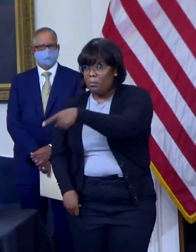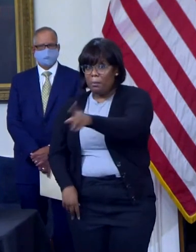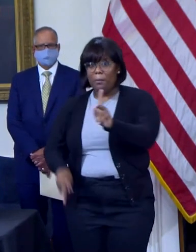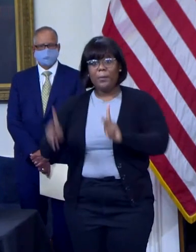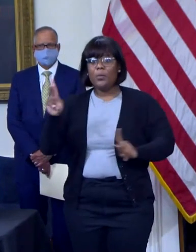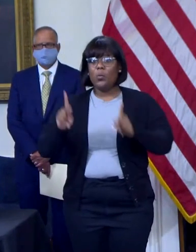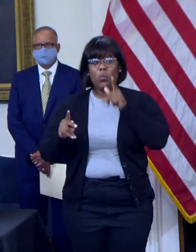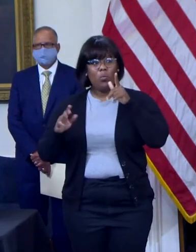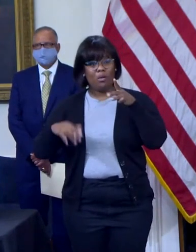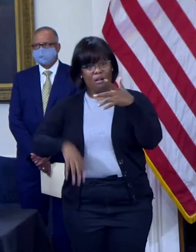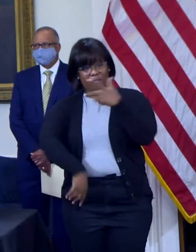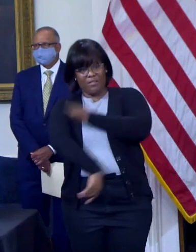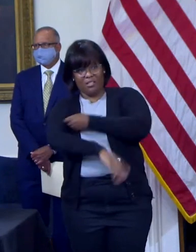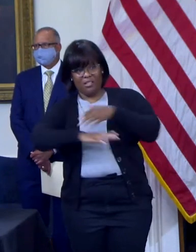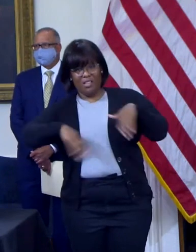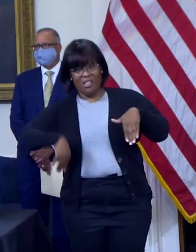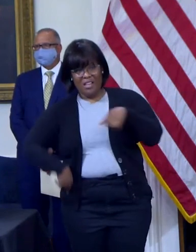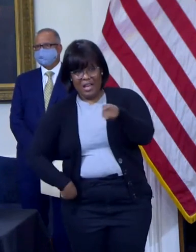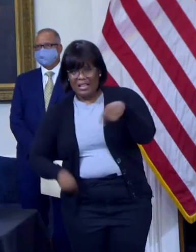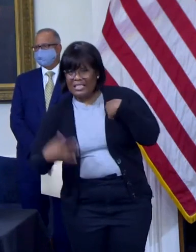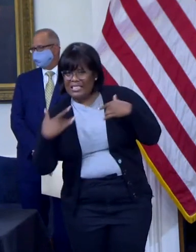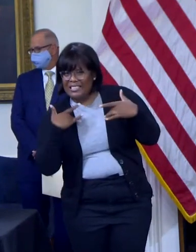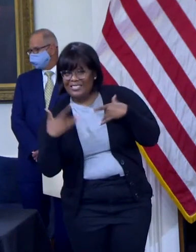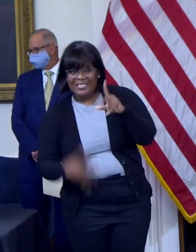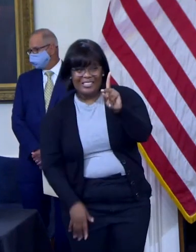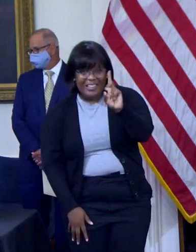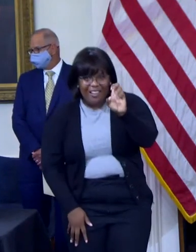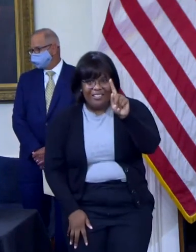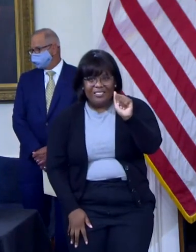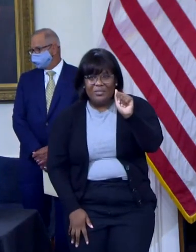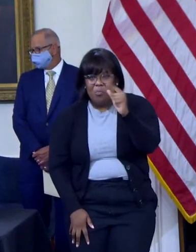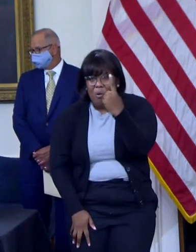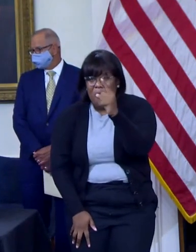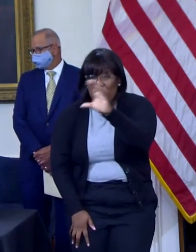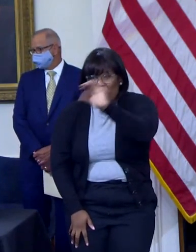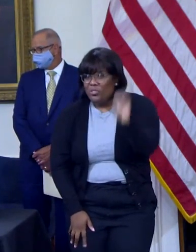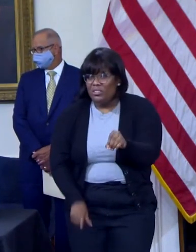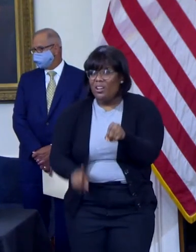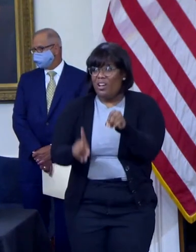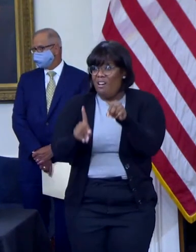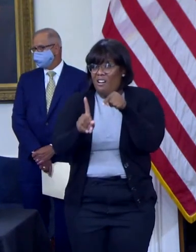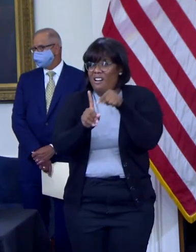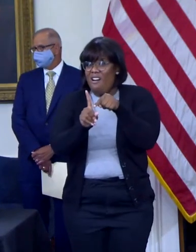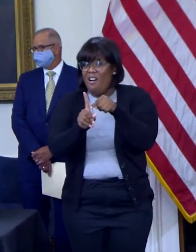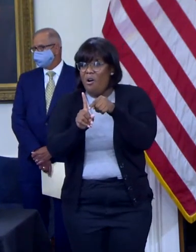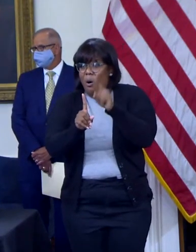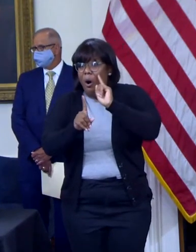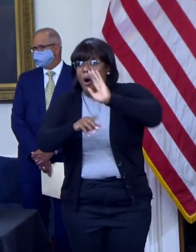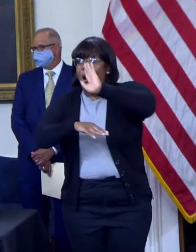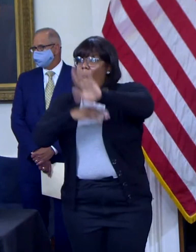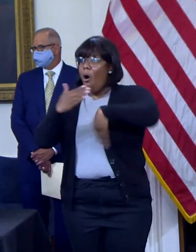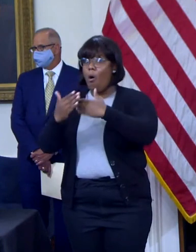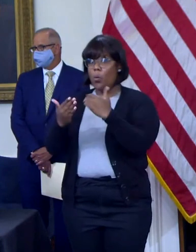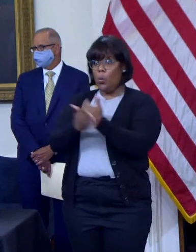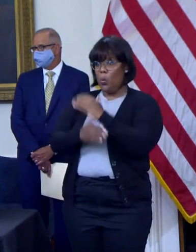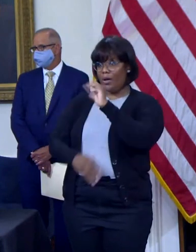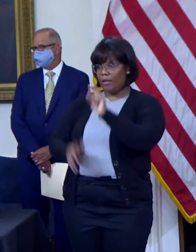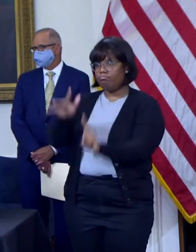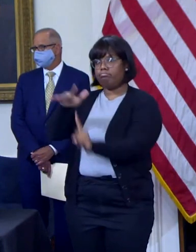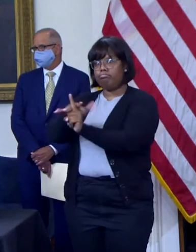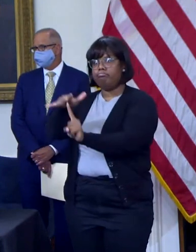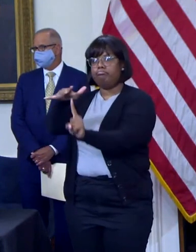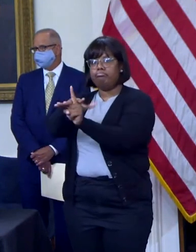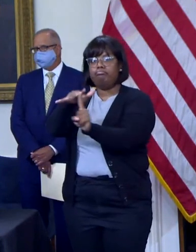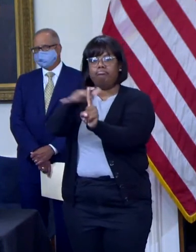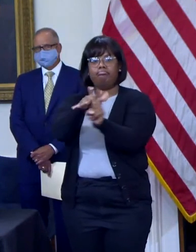The Delta variant continues to account for 100% of all new cases cases currently being sequenced in Maryland.